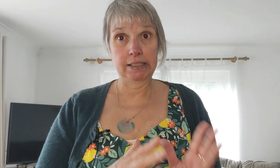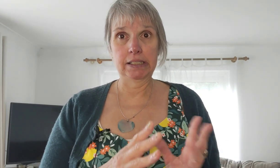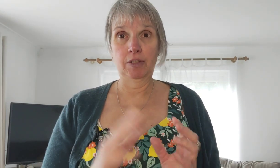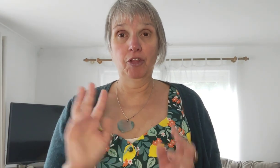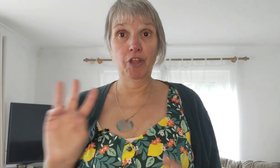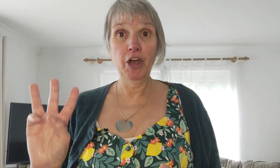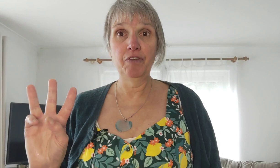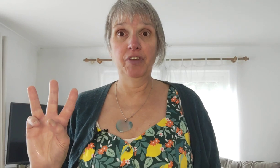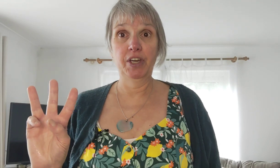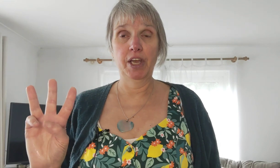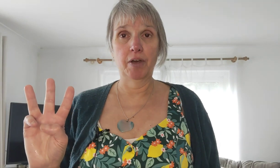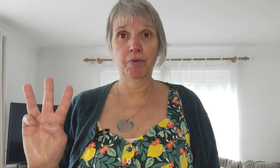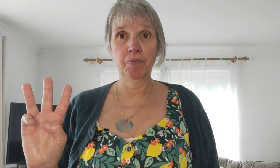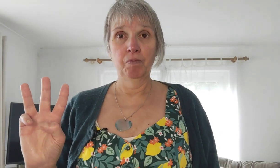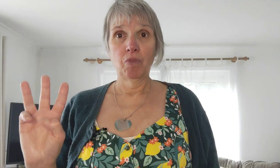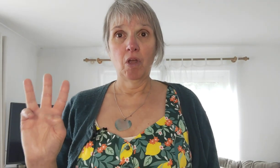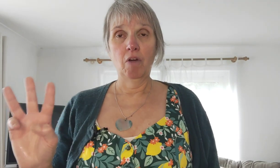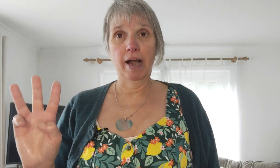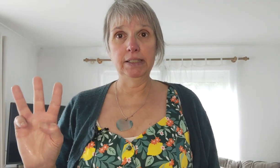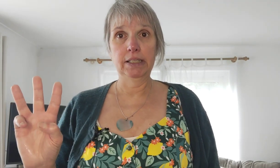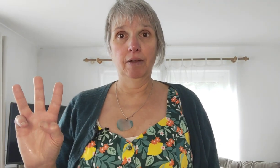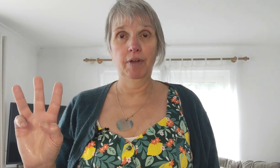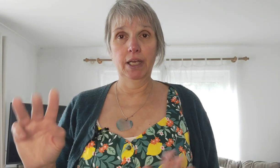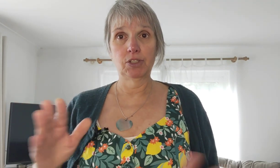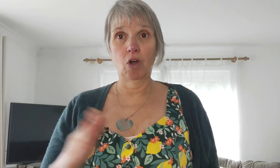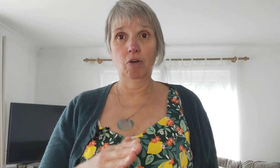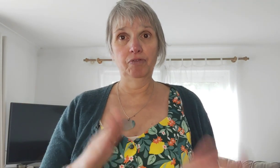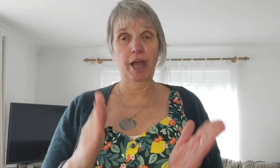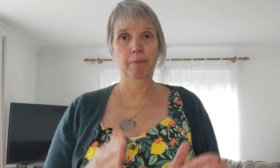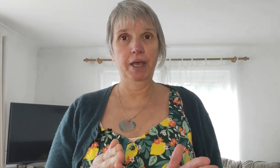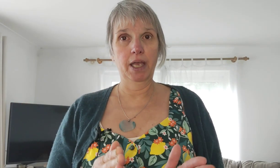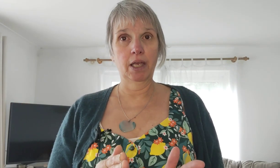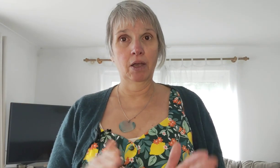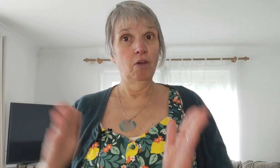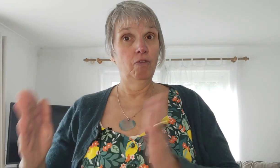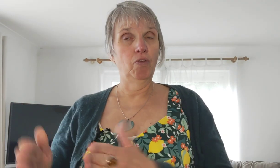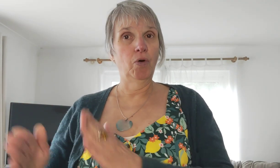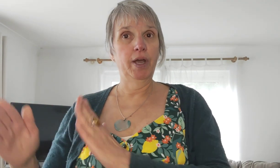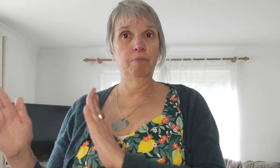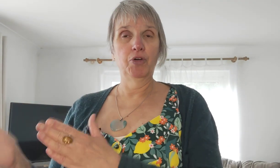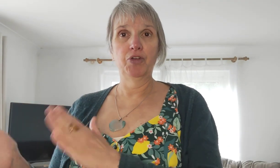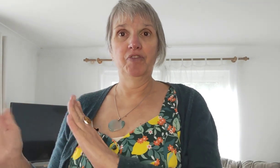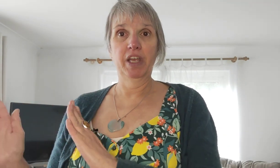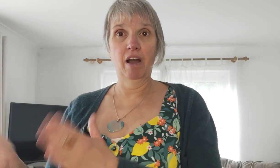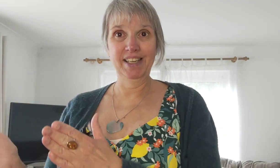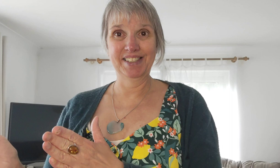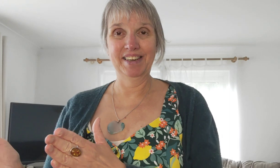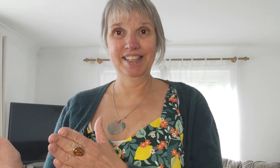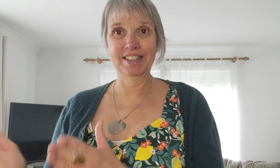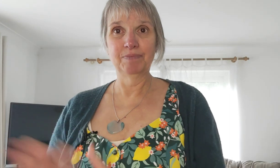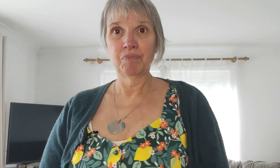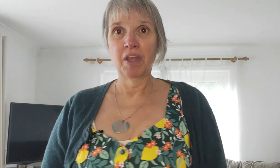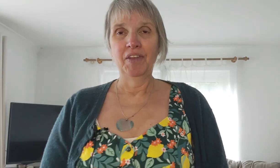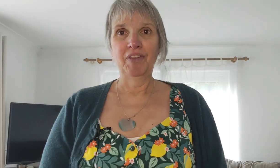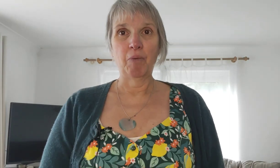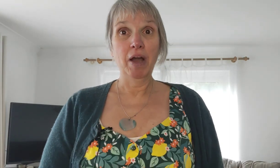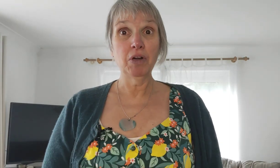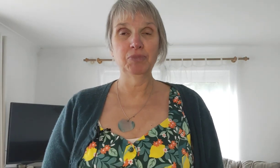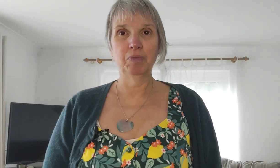the third video of our series of tapping for improving eyesight so welcome to